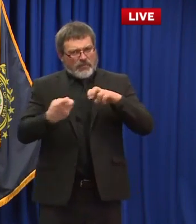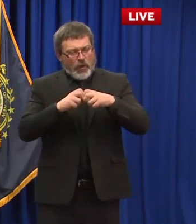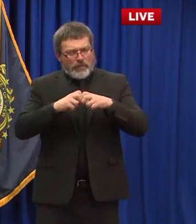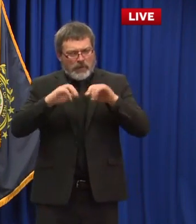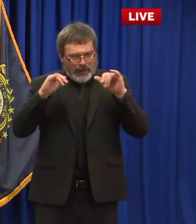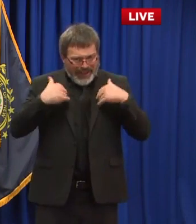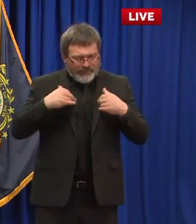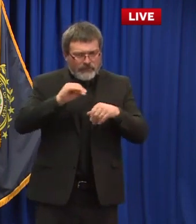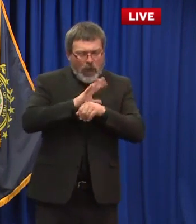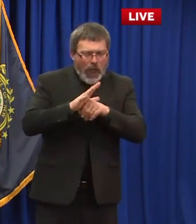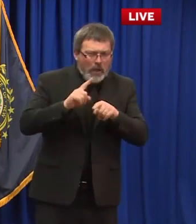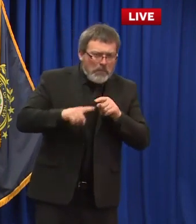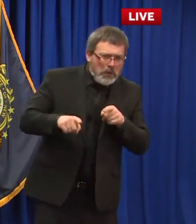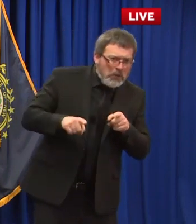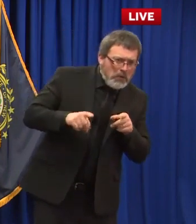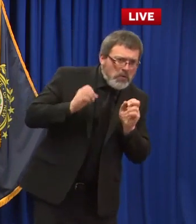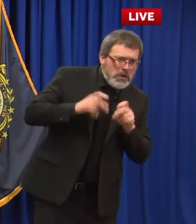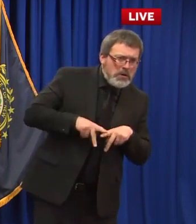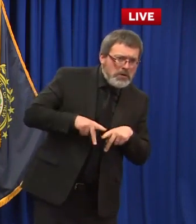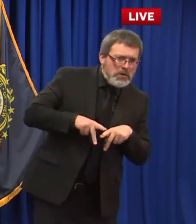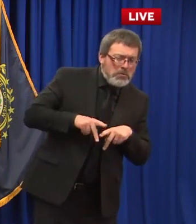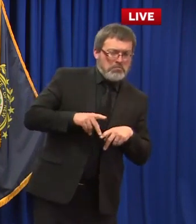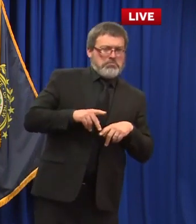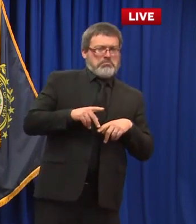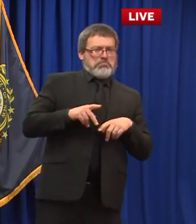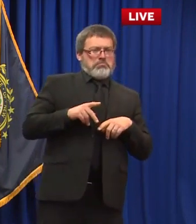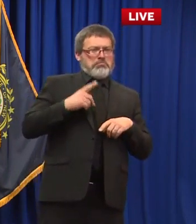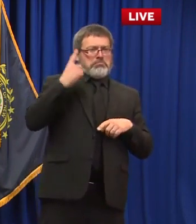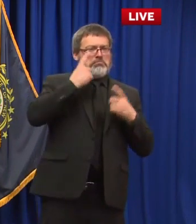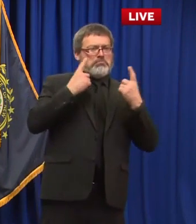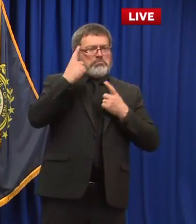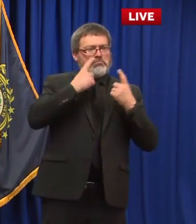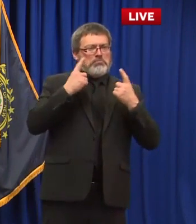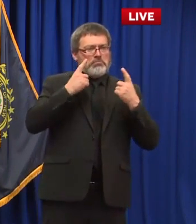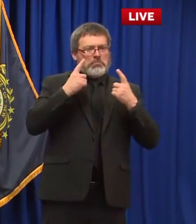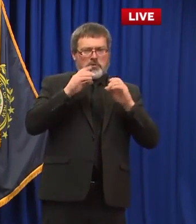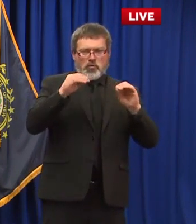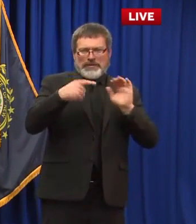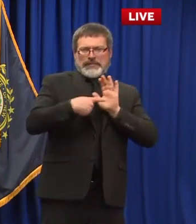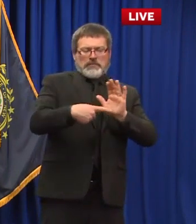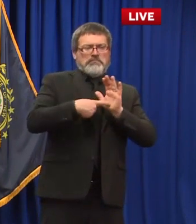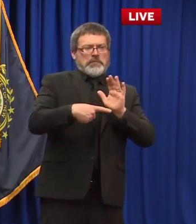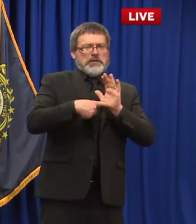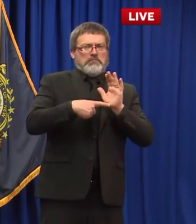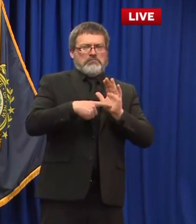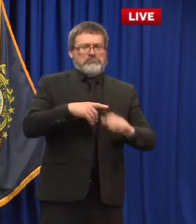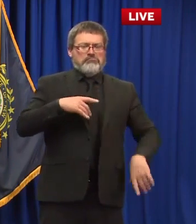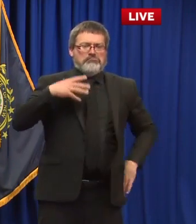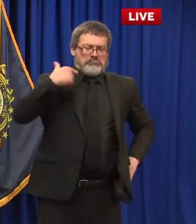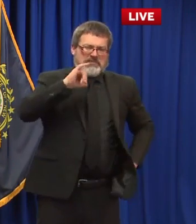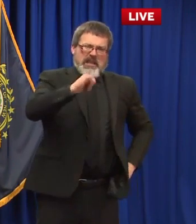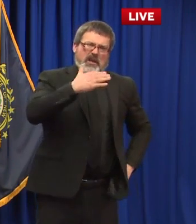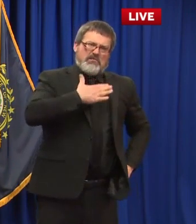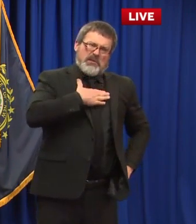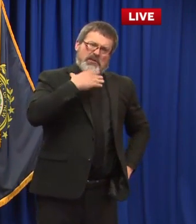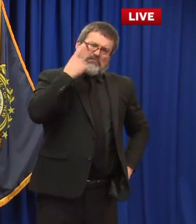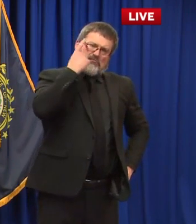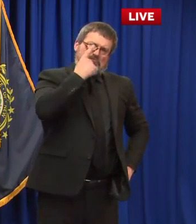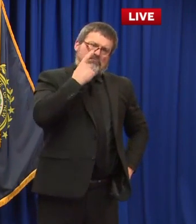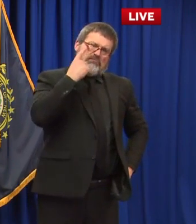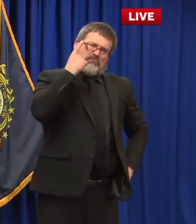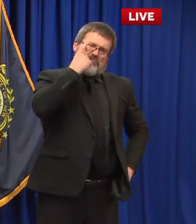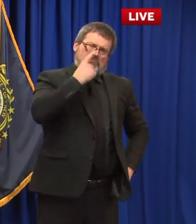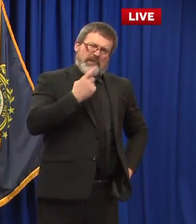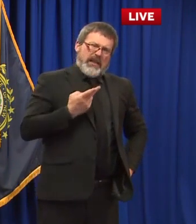underlying conditions have no symptoms so it's still that struggle of what are the conditions that that um